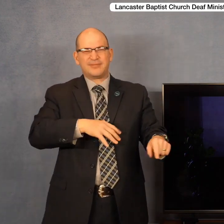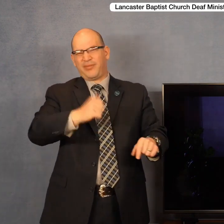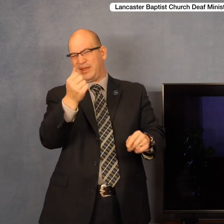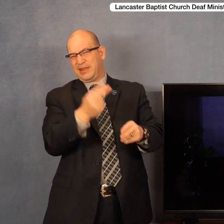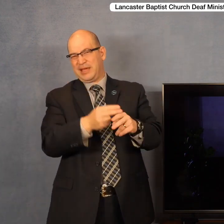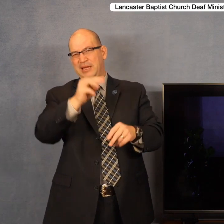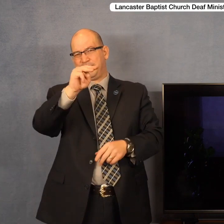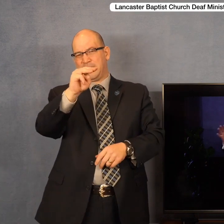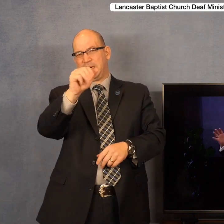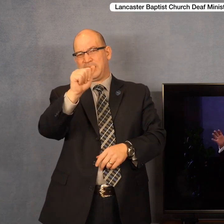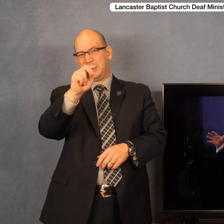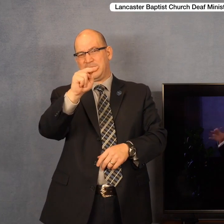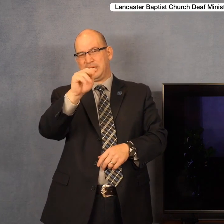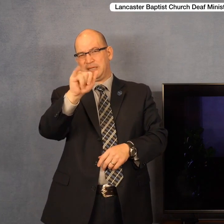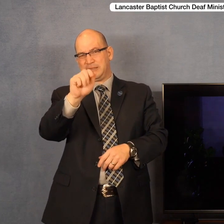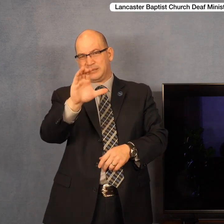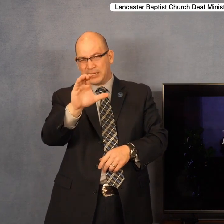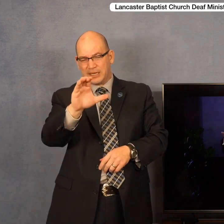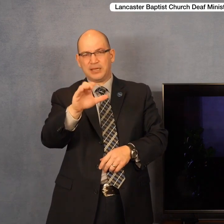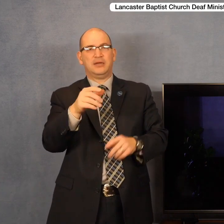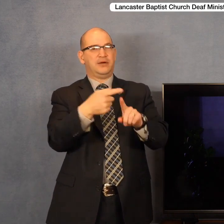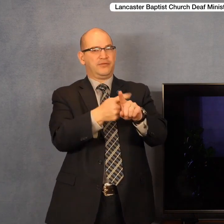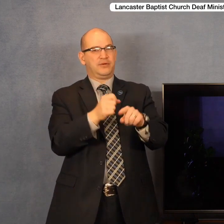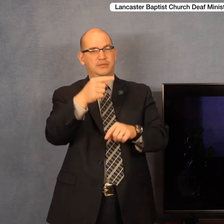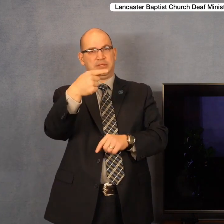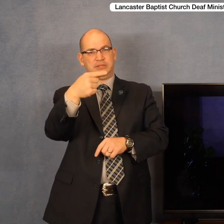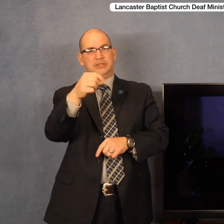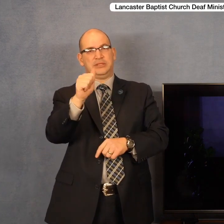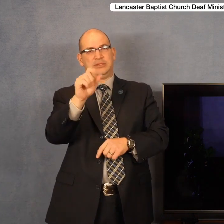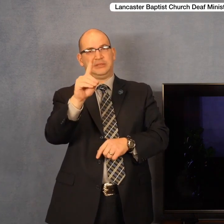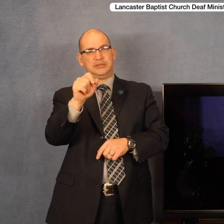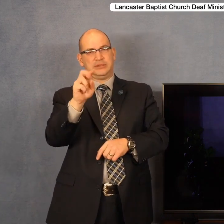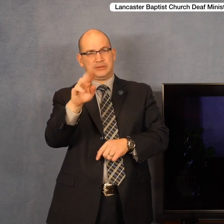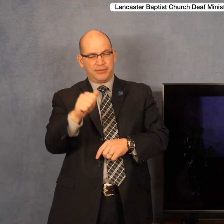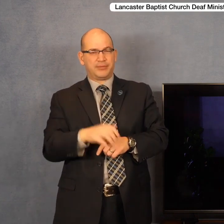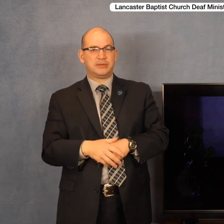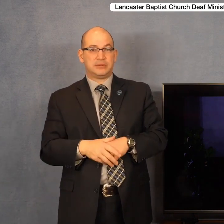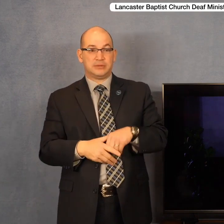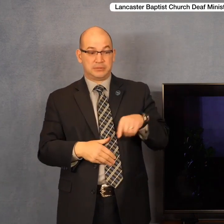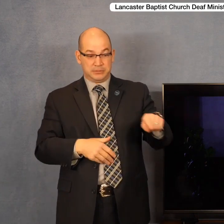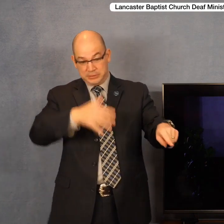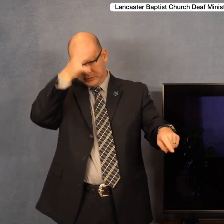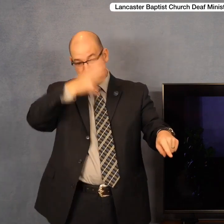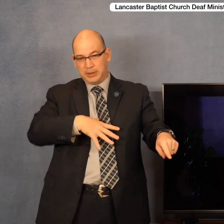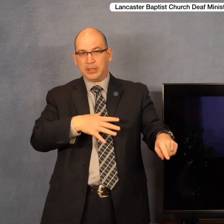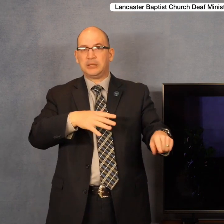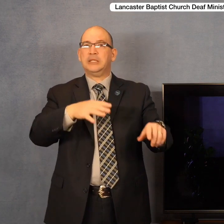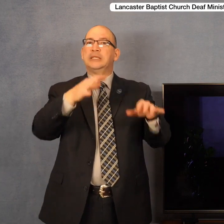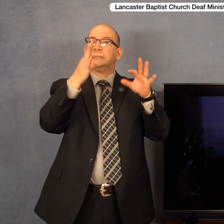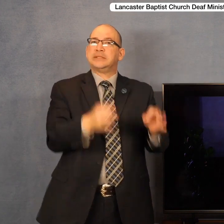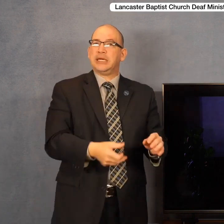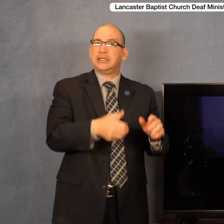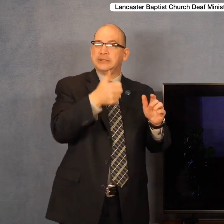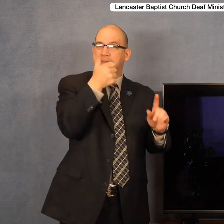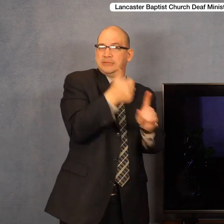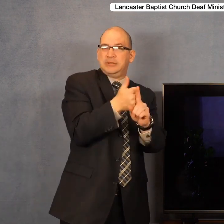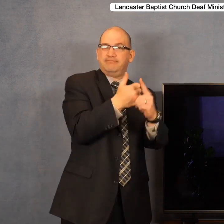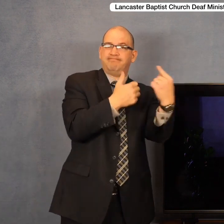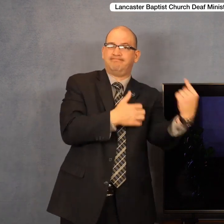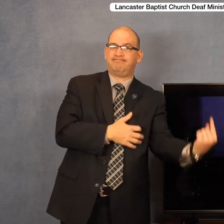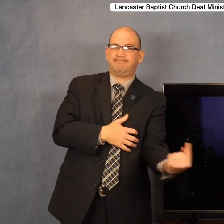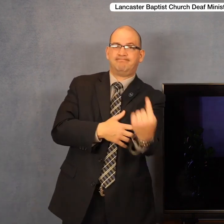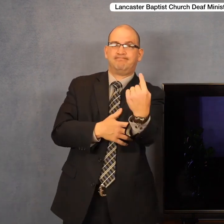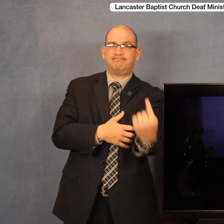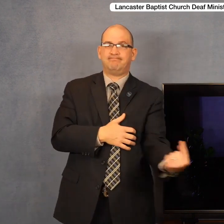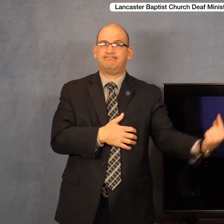he was distanced, not because of the mandate of government. He had the freedom, perhaps, to go right back into his hometown of